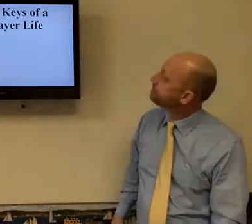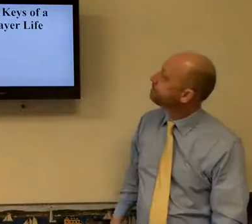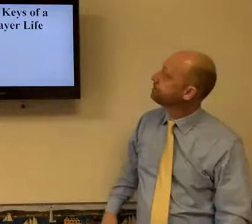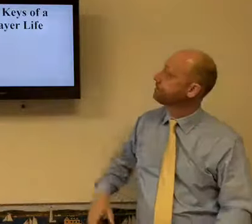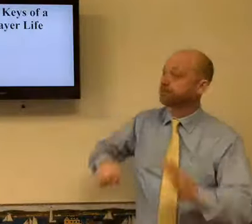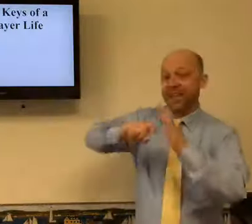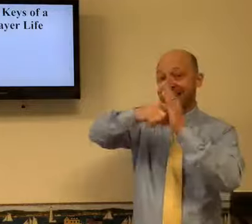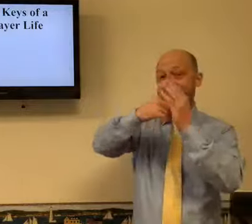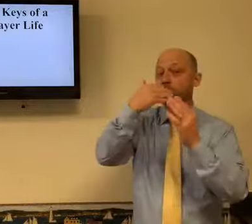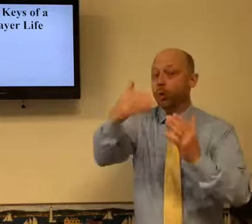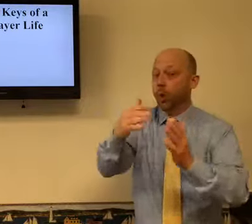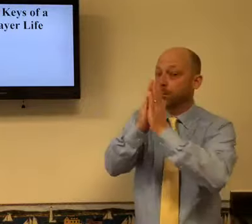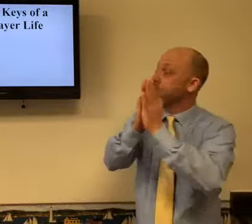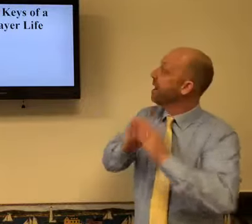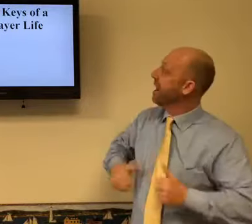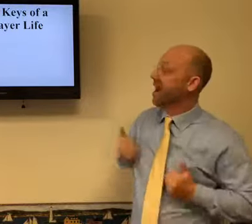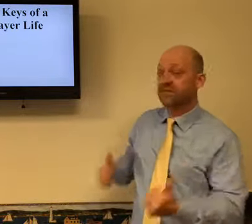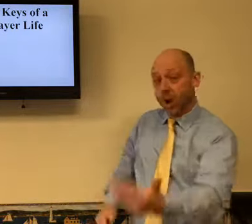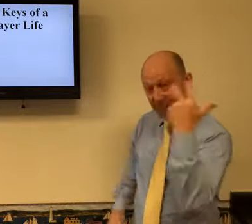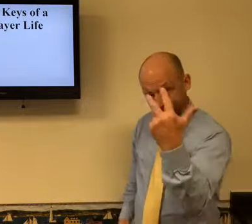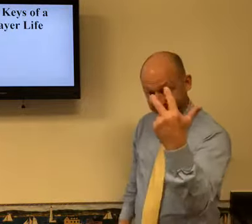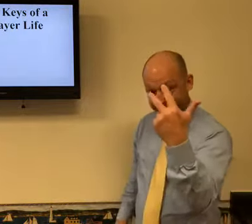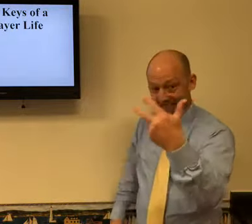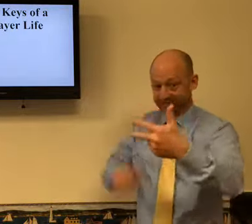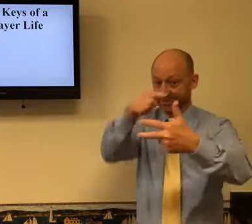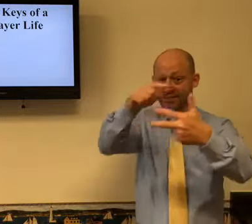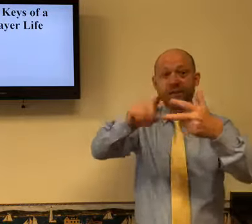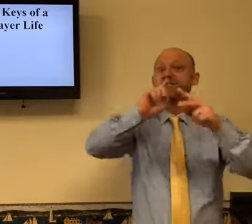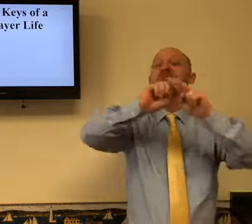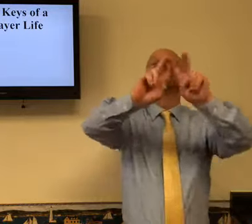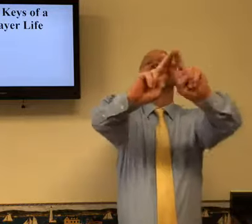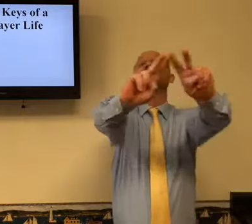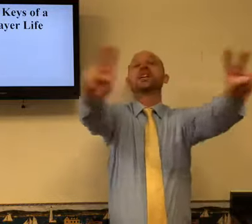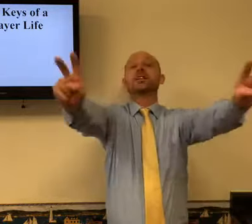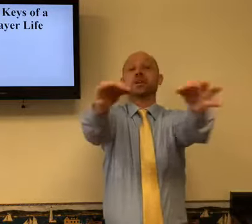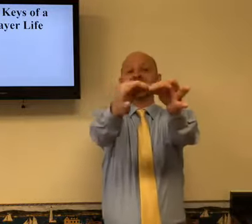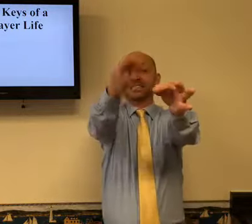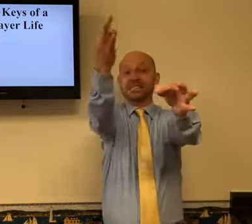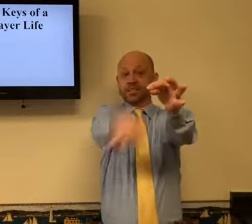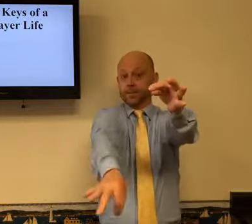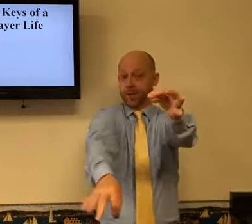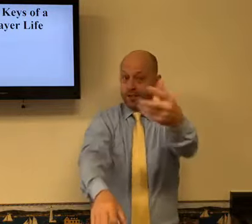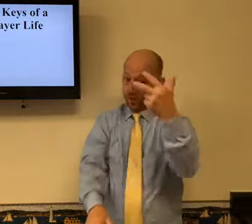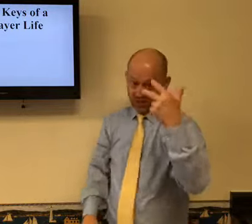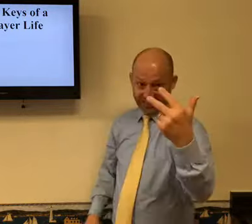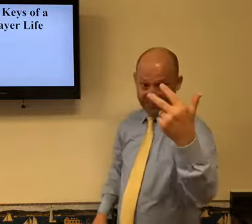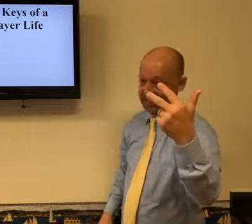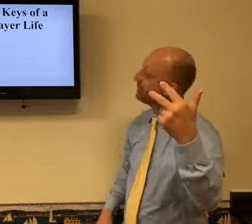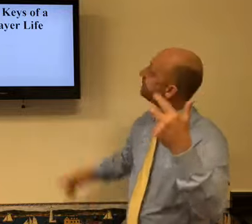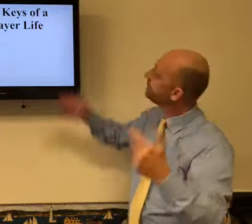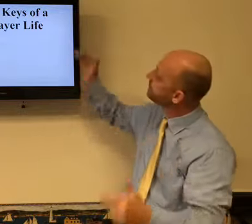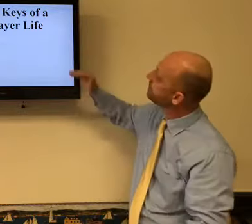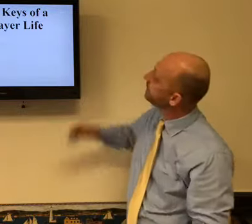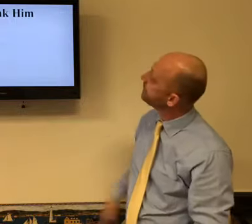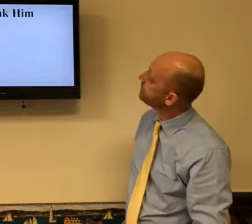Three keys of a good prayer life. There's three. One, two, three. Very simple. Very simple.